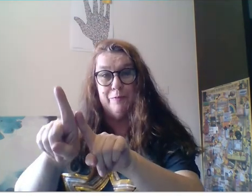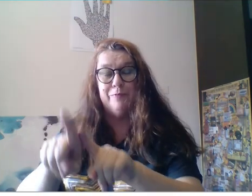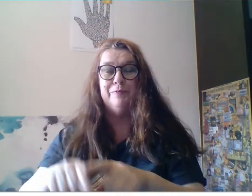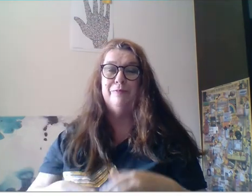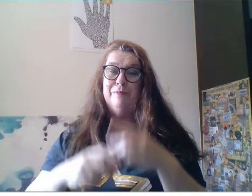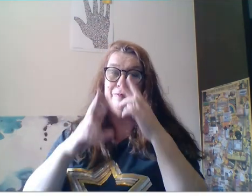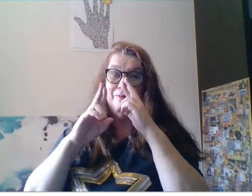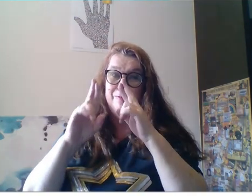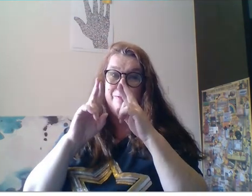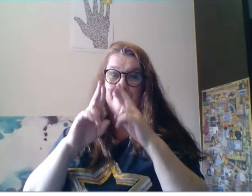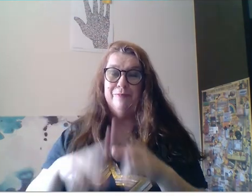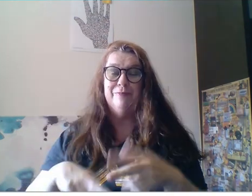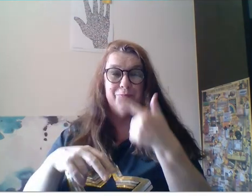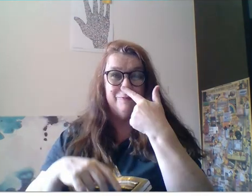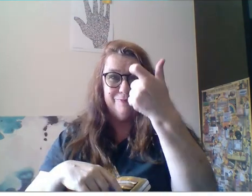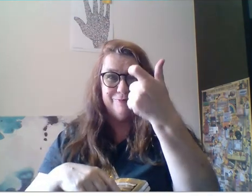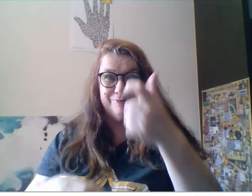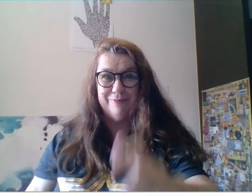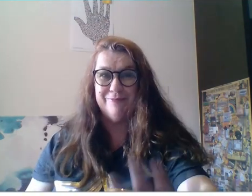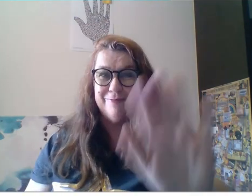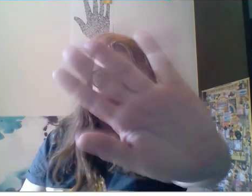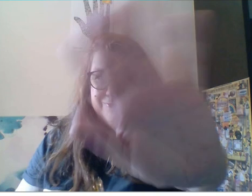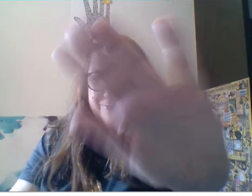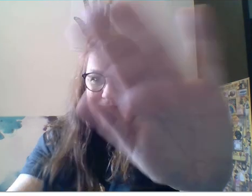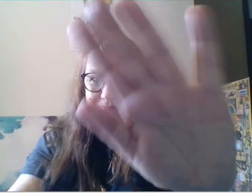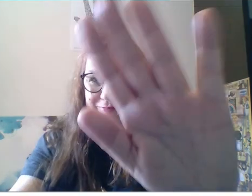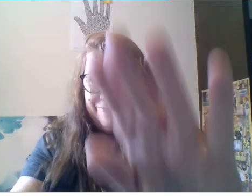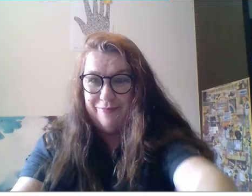good luck toodles